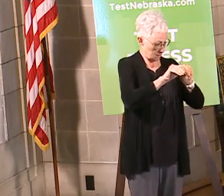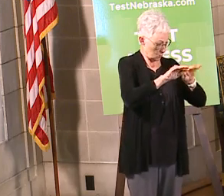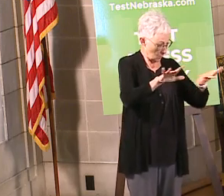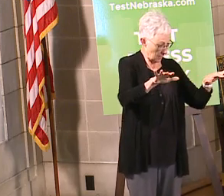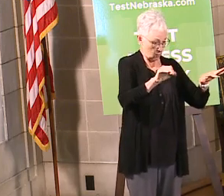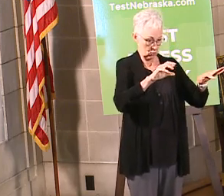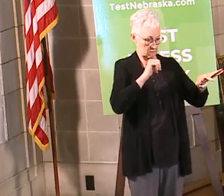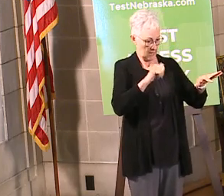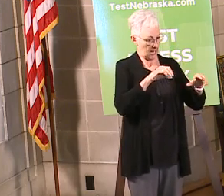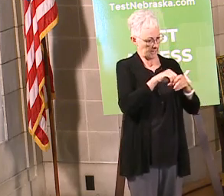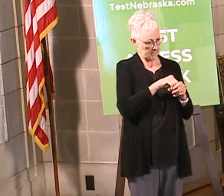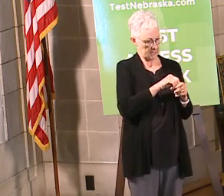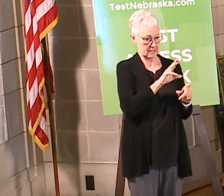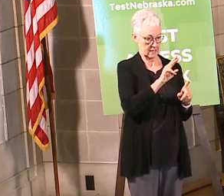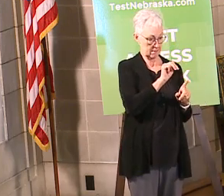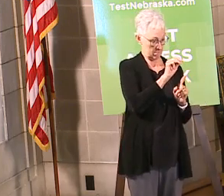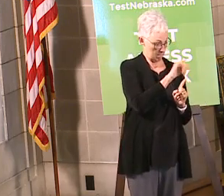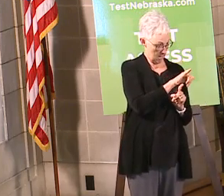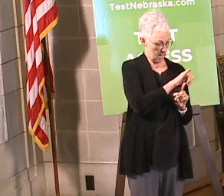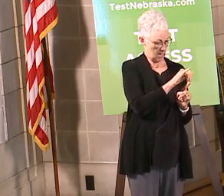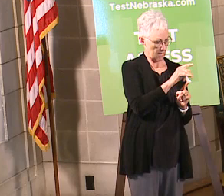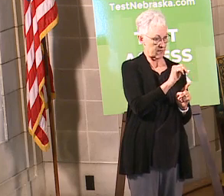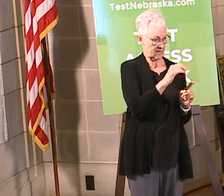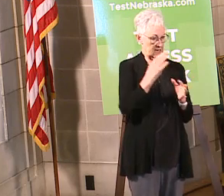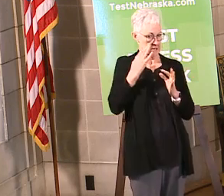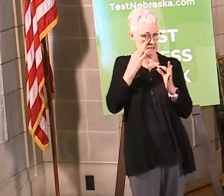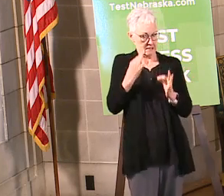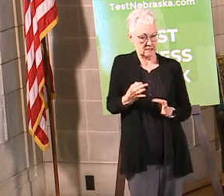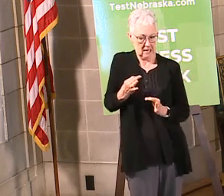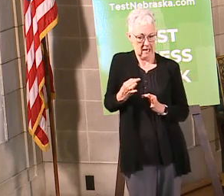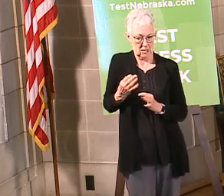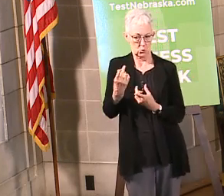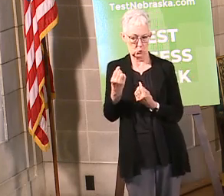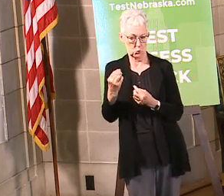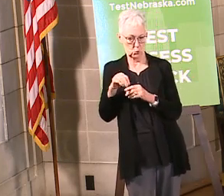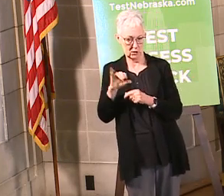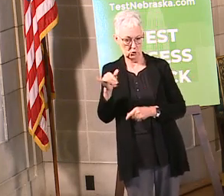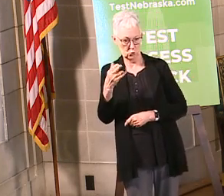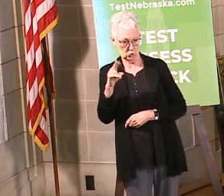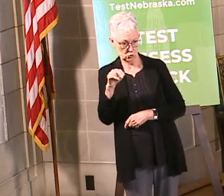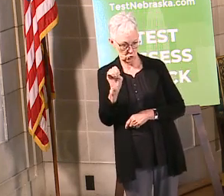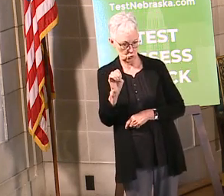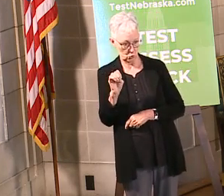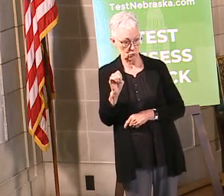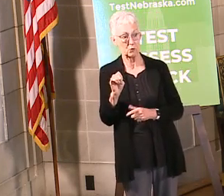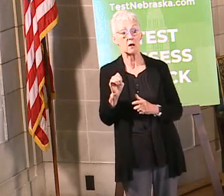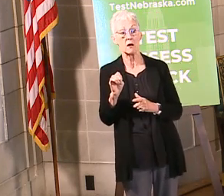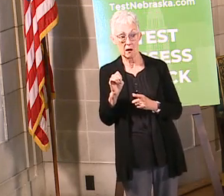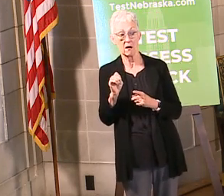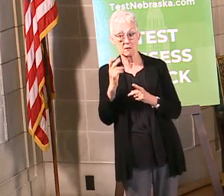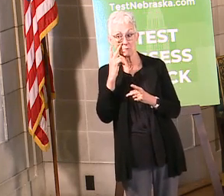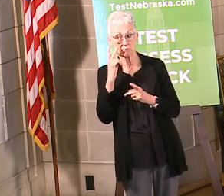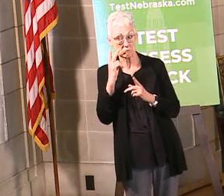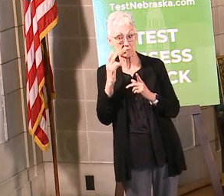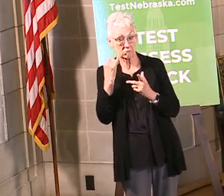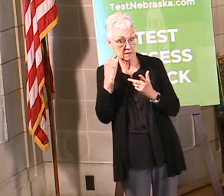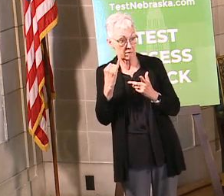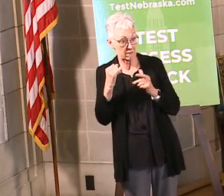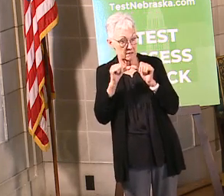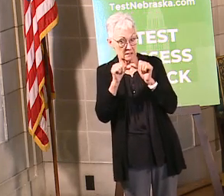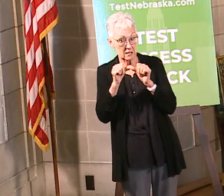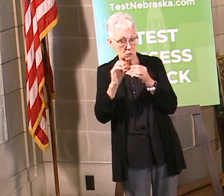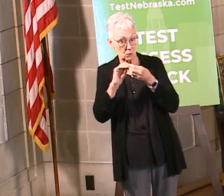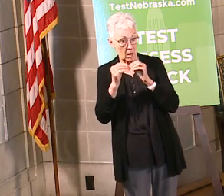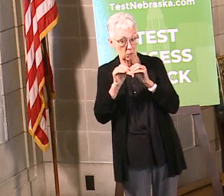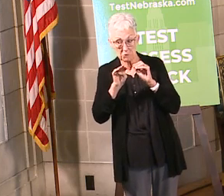May. So I'd say just stay tuned with regard to bars that are not serving food. But they will not be, that will not be